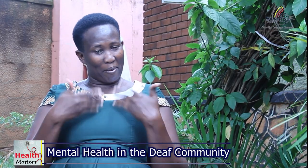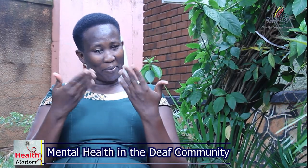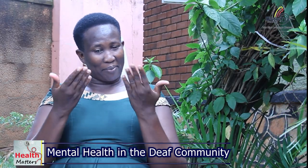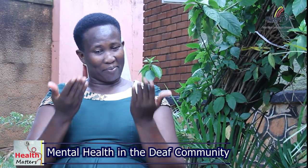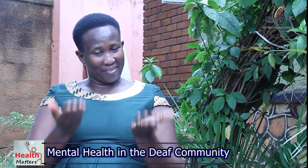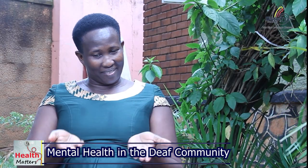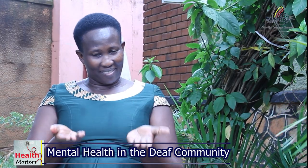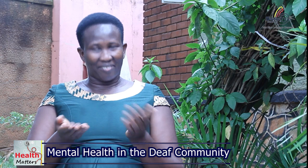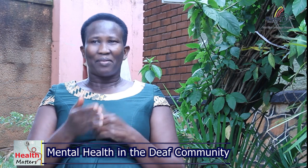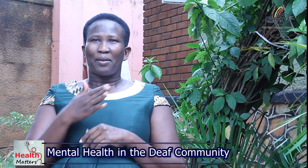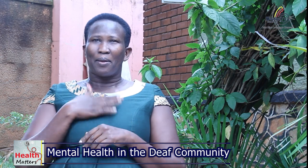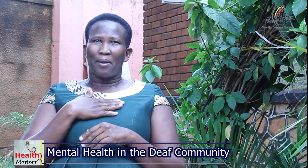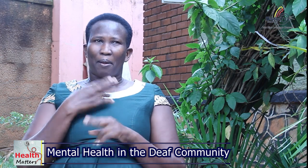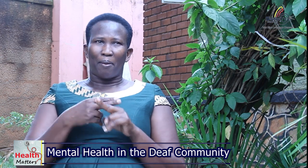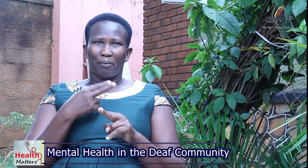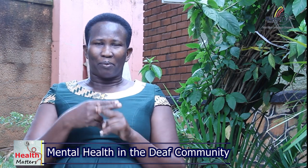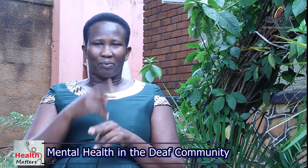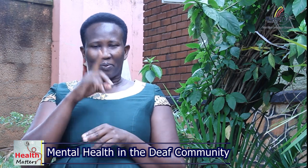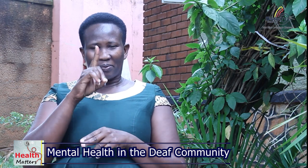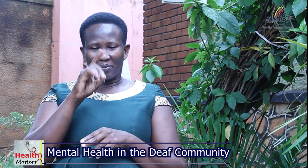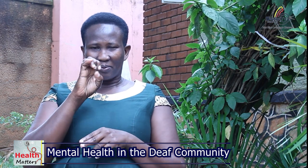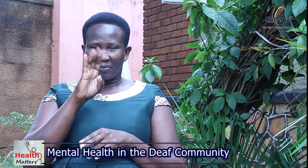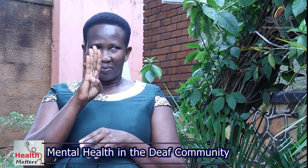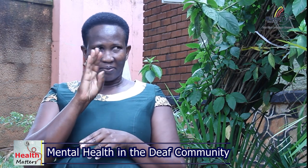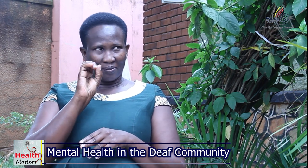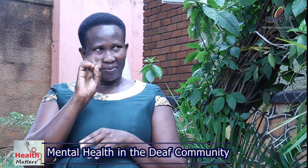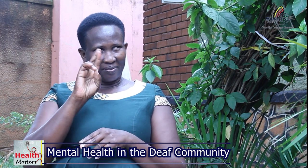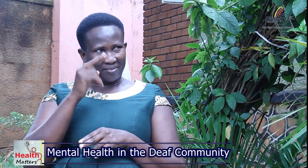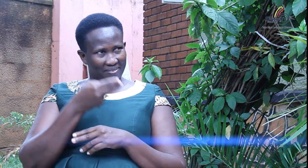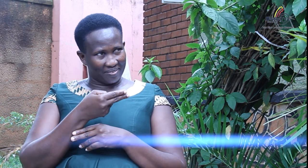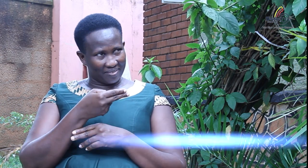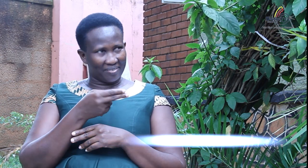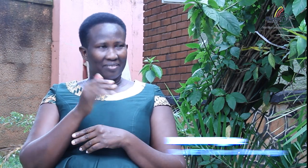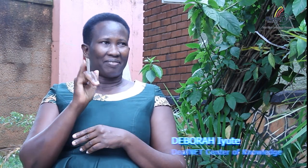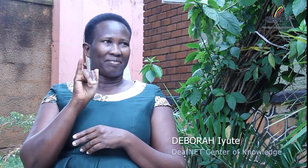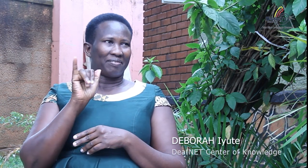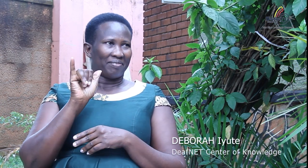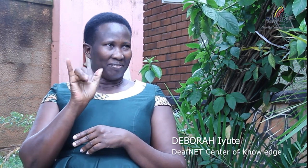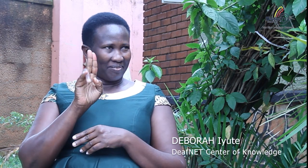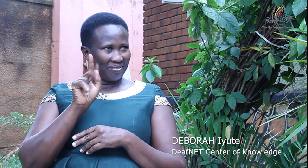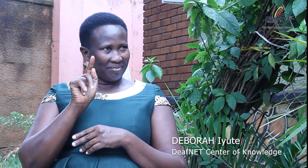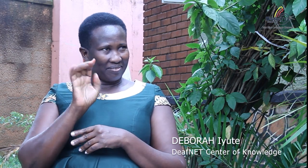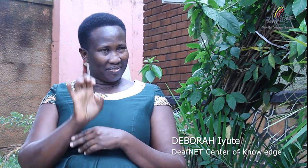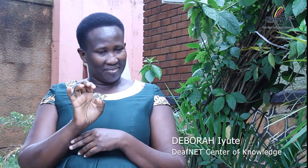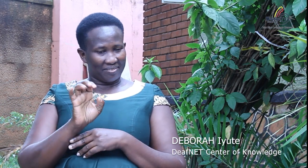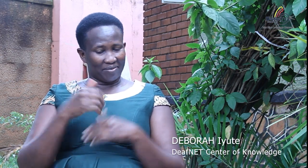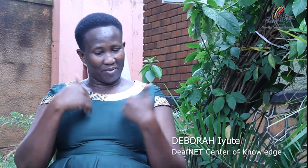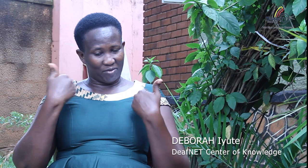in this is scientific my name is deborah iote